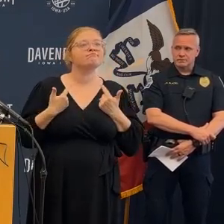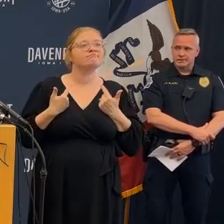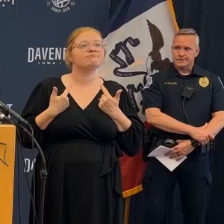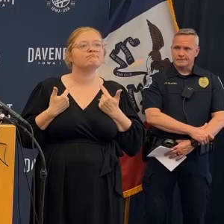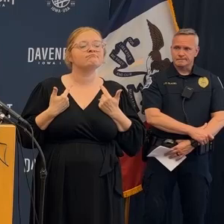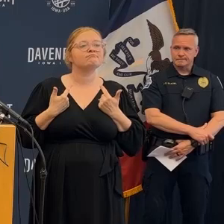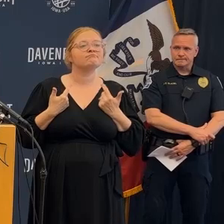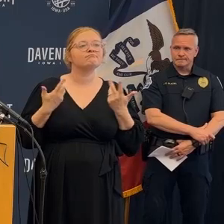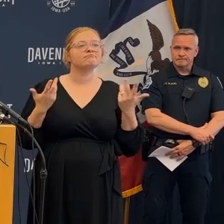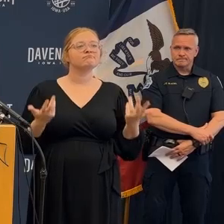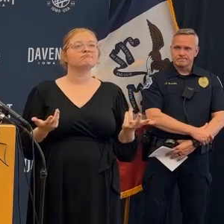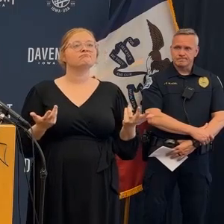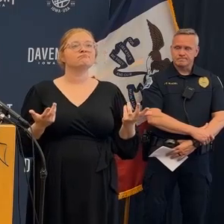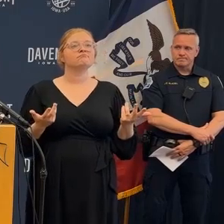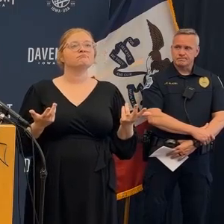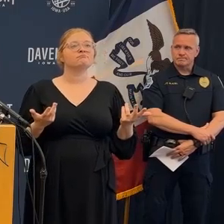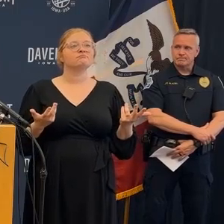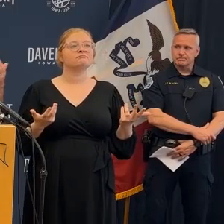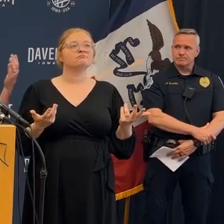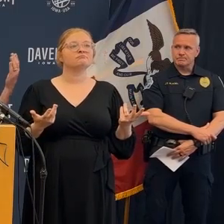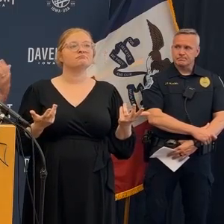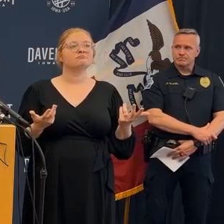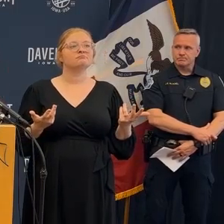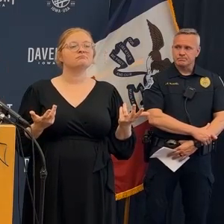exercising trauma surgery